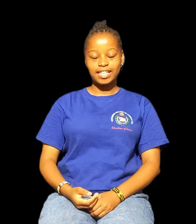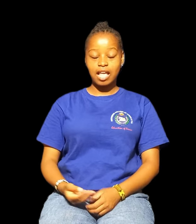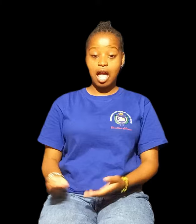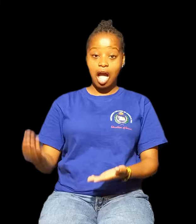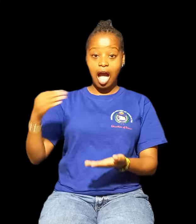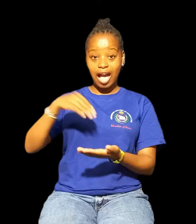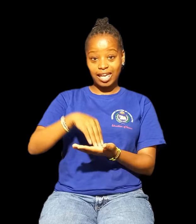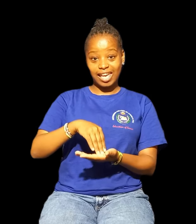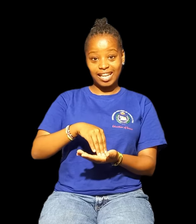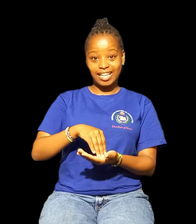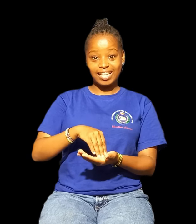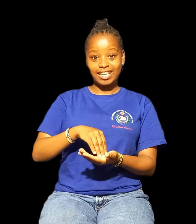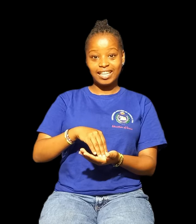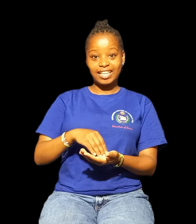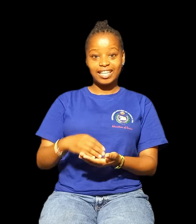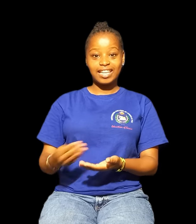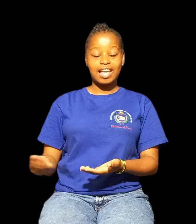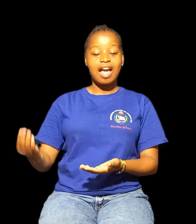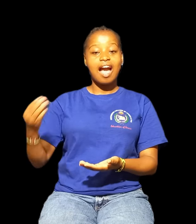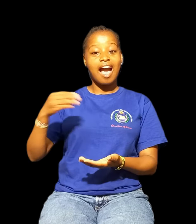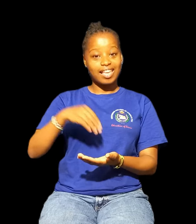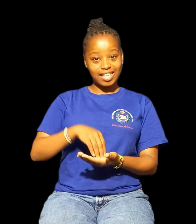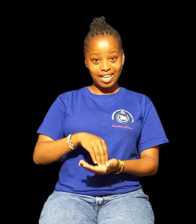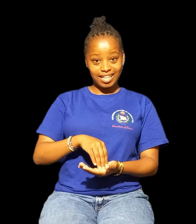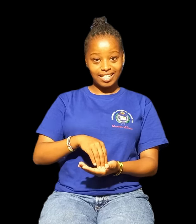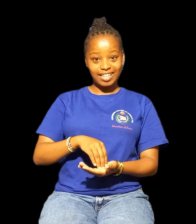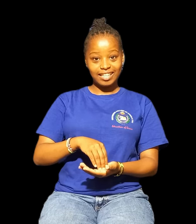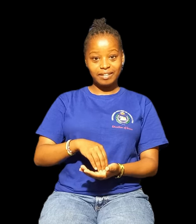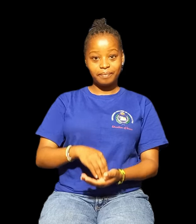Again Morning